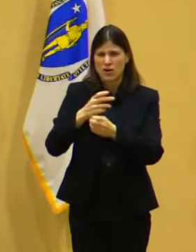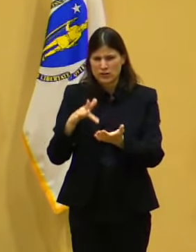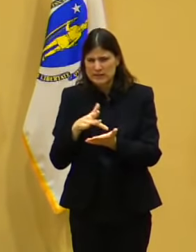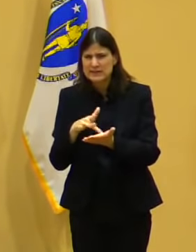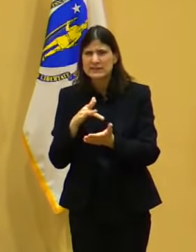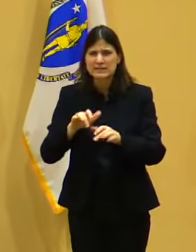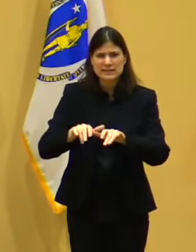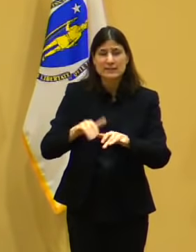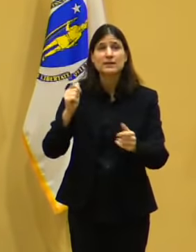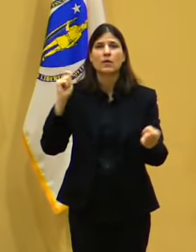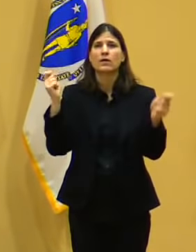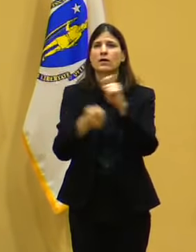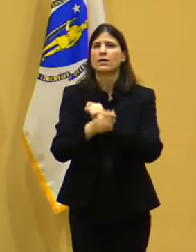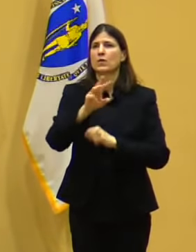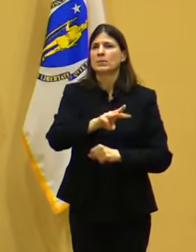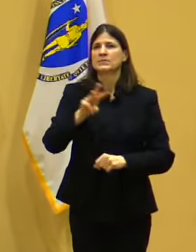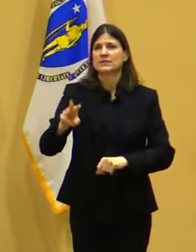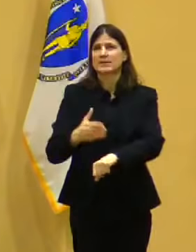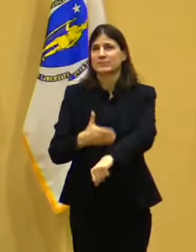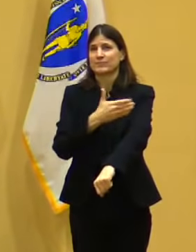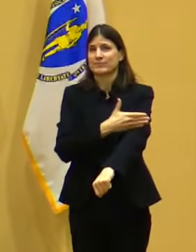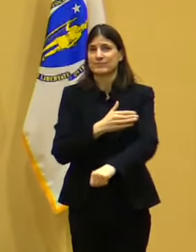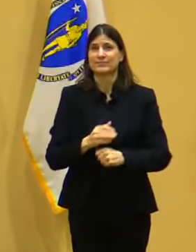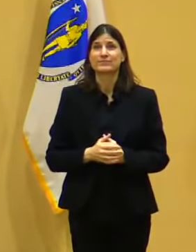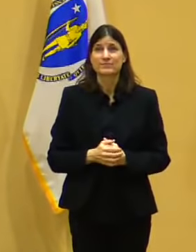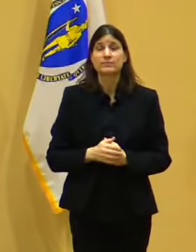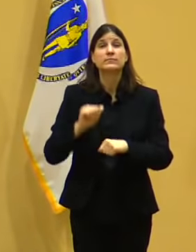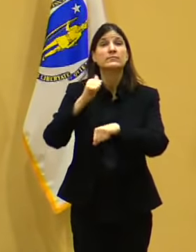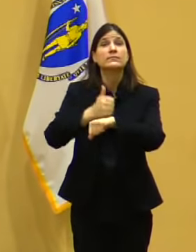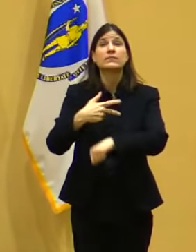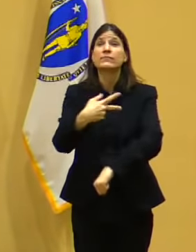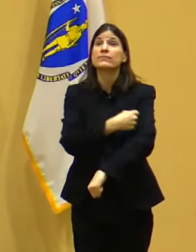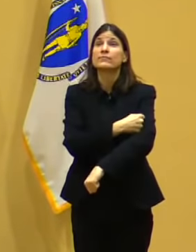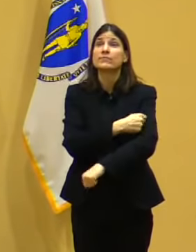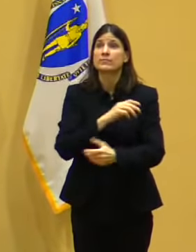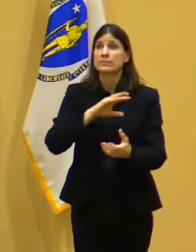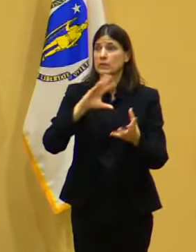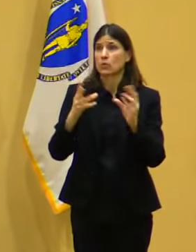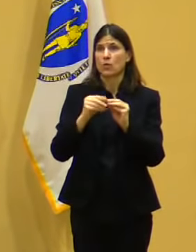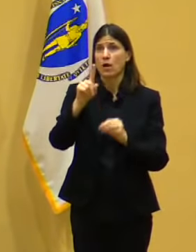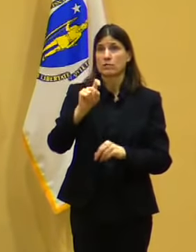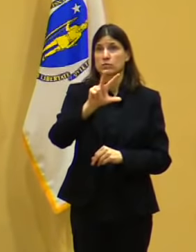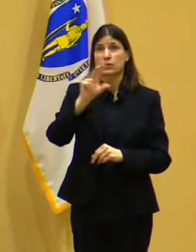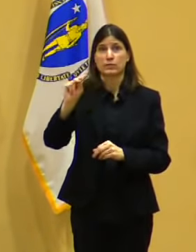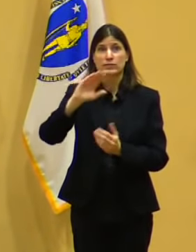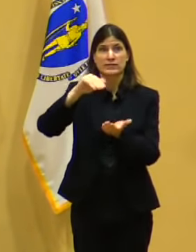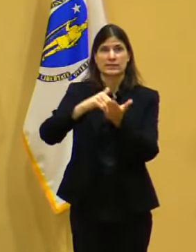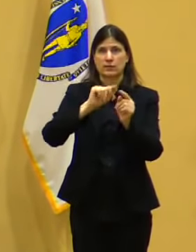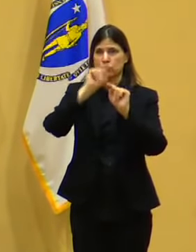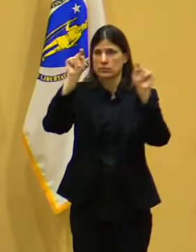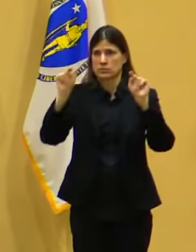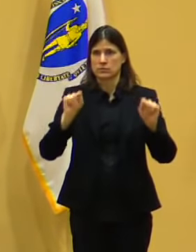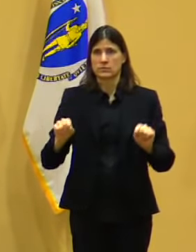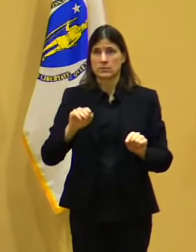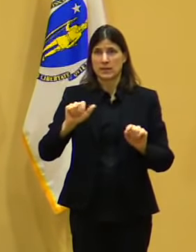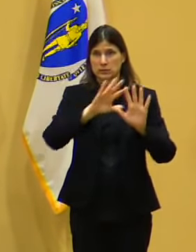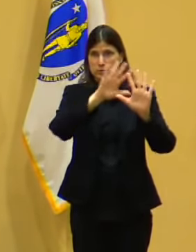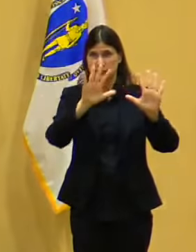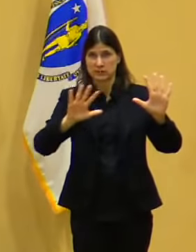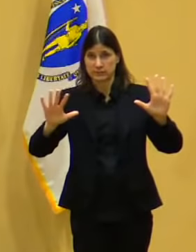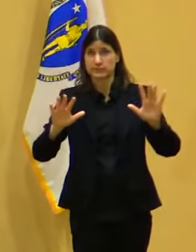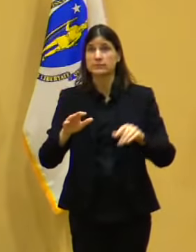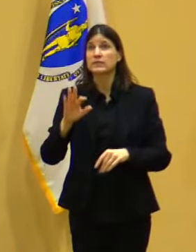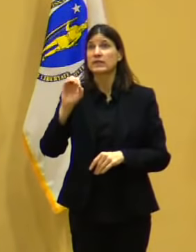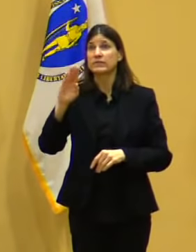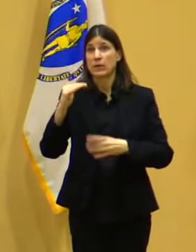statewide, a number that will increase to 165 sites by the middle of the month. And over the course of this week, we're making over